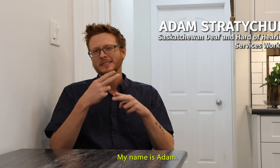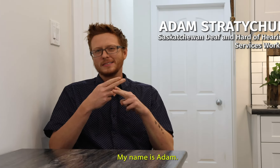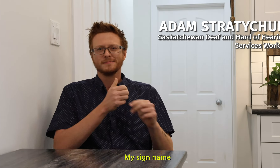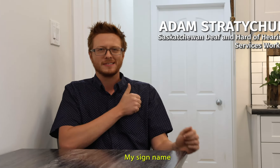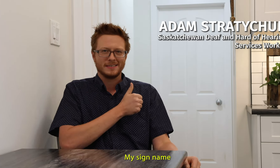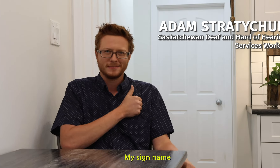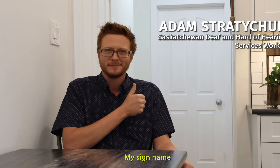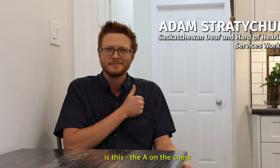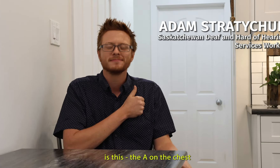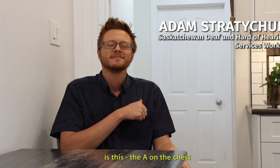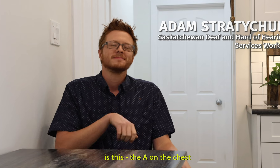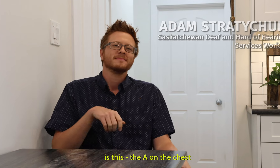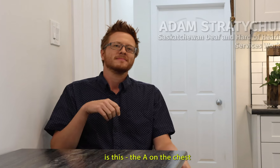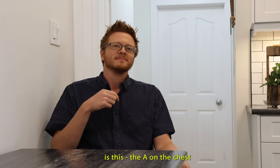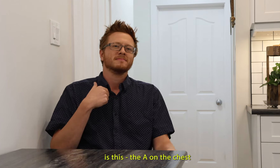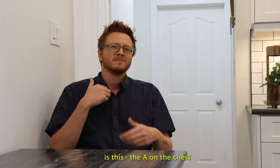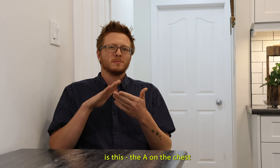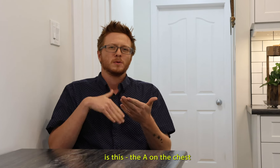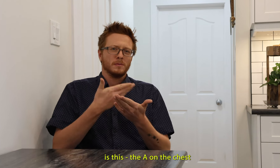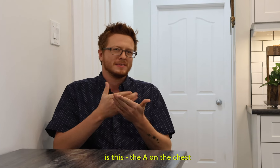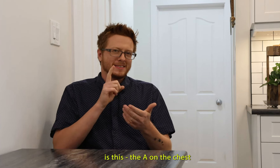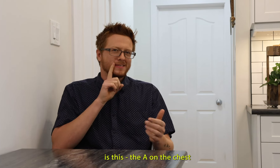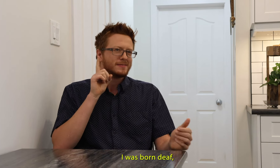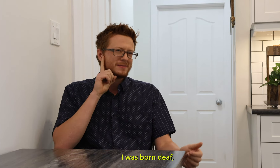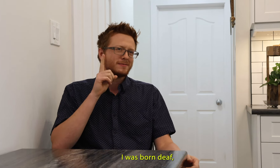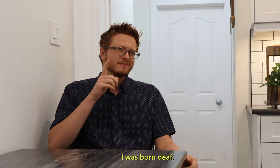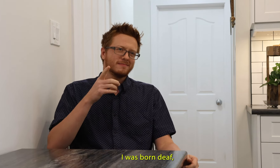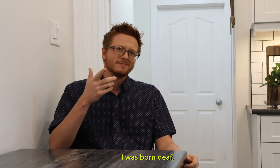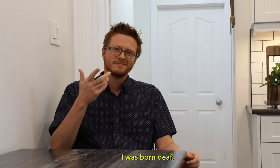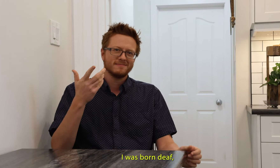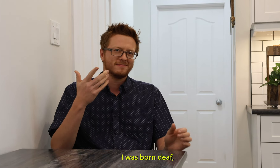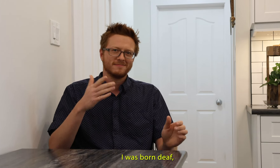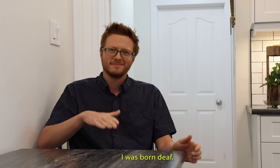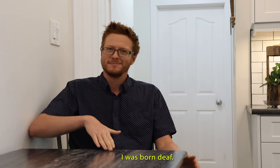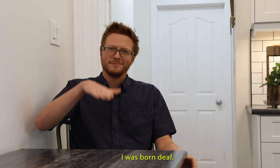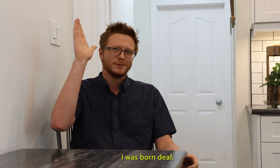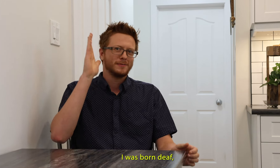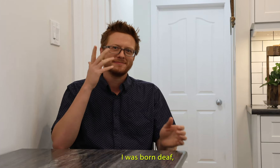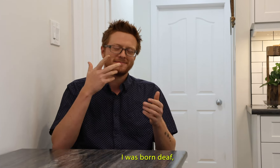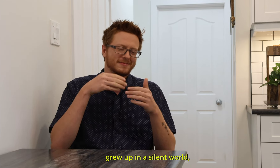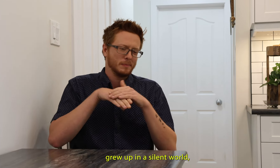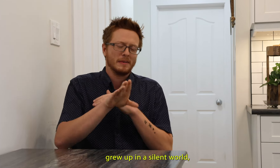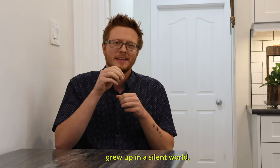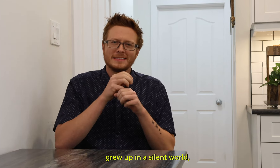My sign name is this, the A on the chest. I was born deaf, grew up